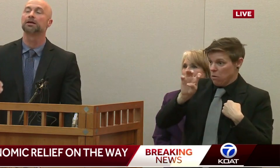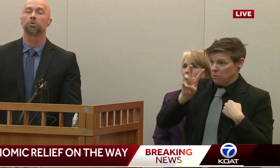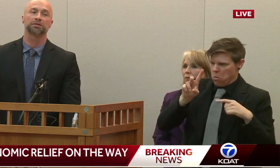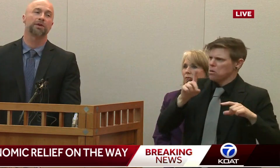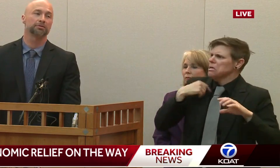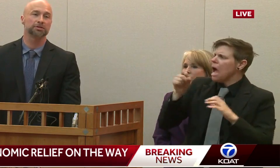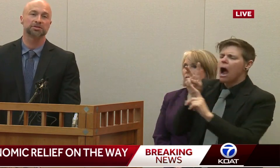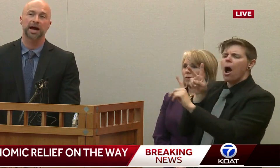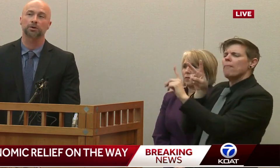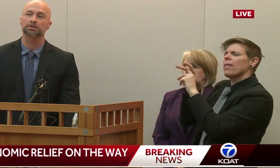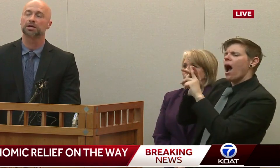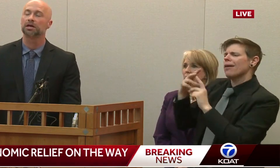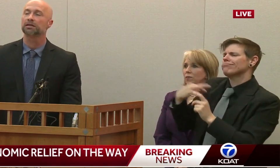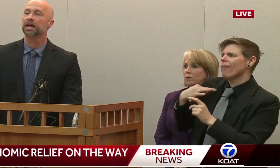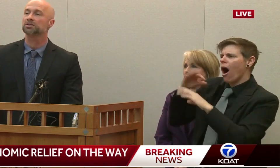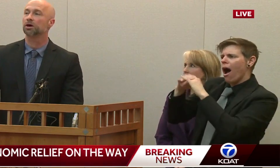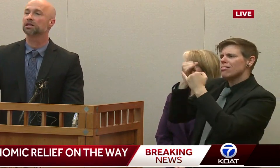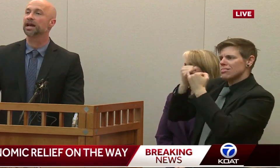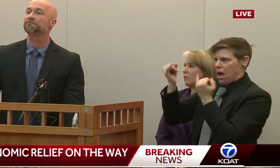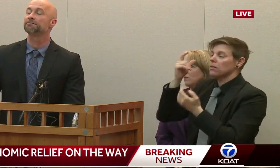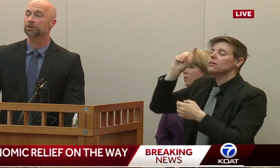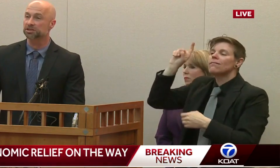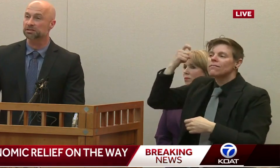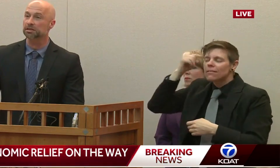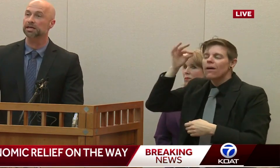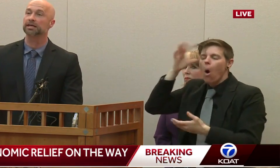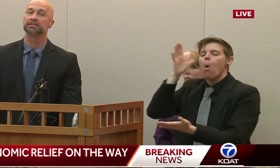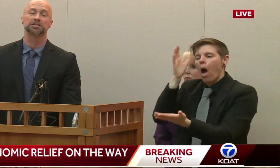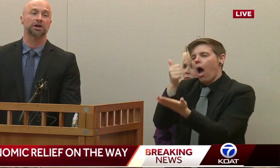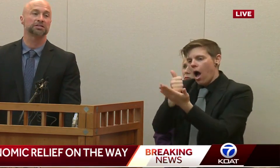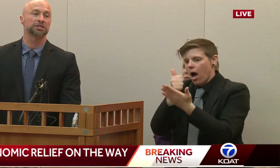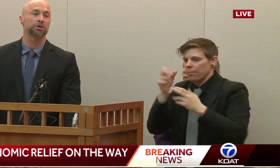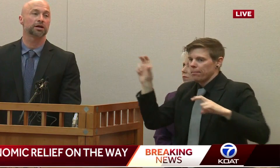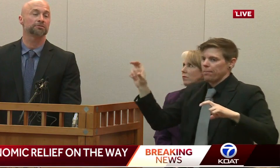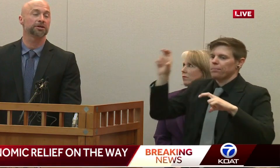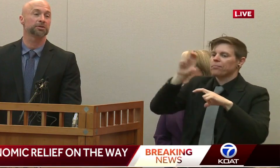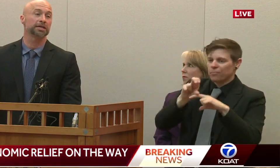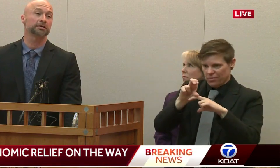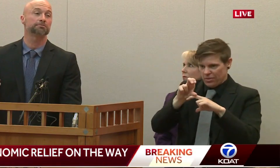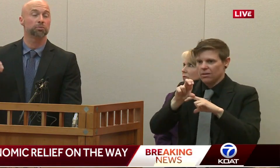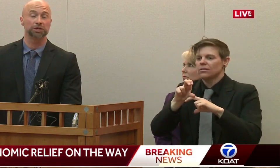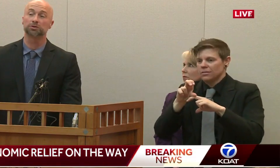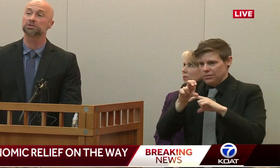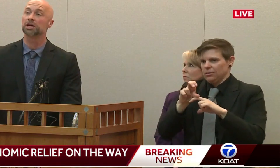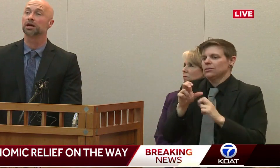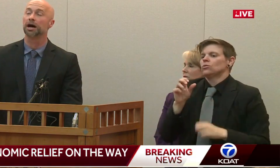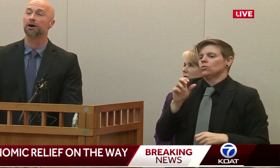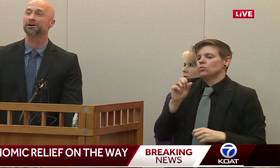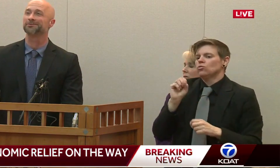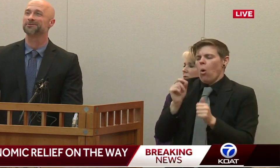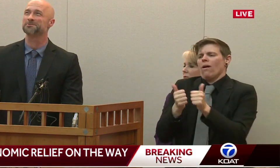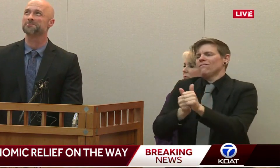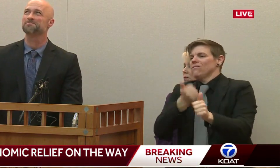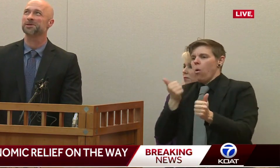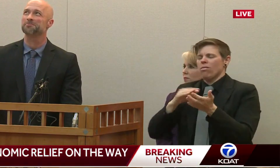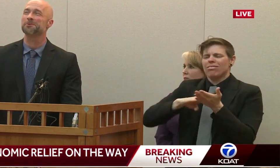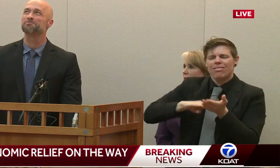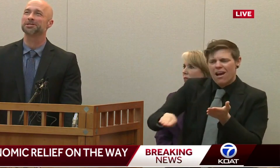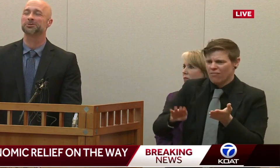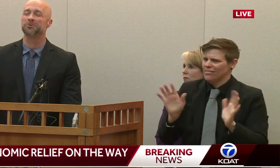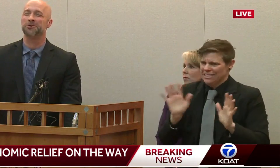that I make with my reduced hours. That's called layoff aversion. It is a strategy we frequently use on a